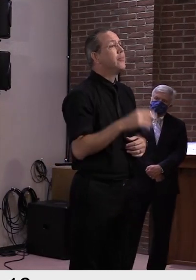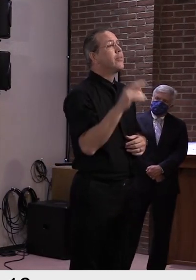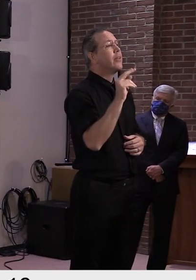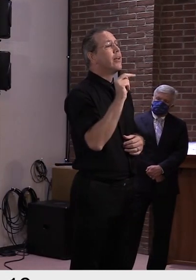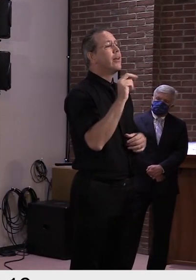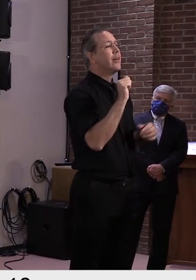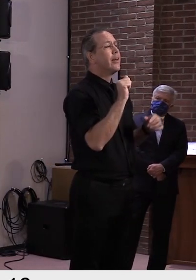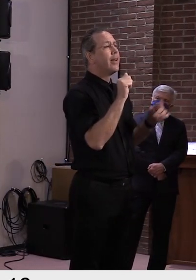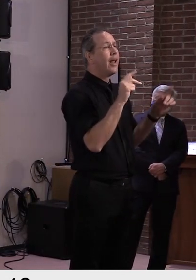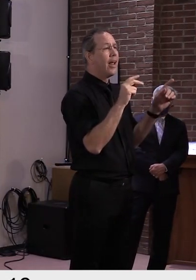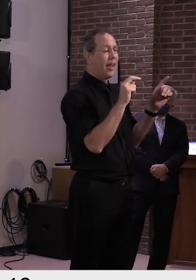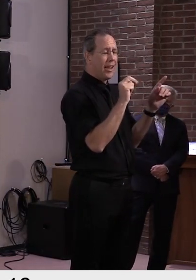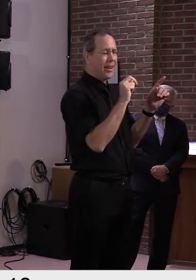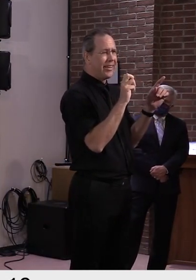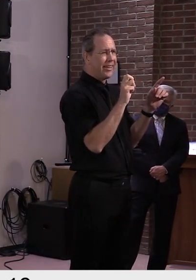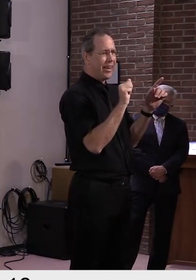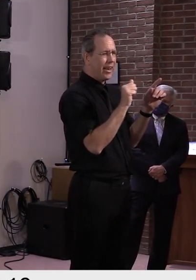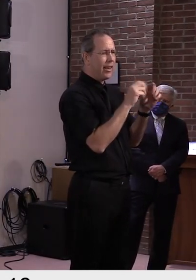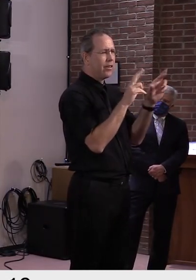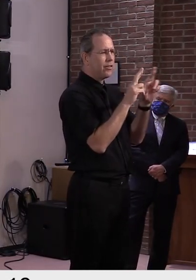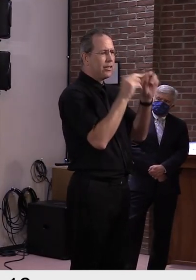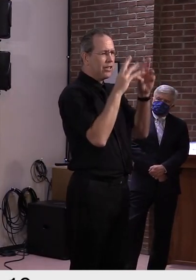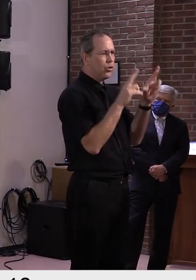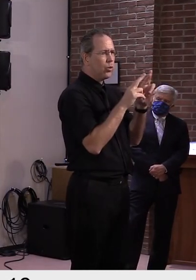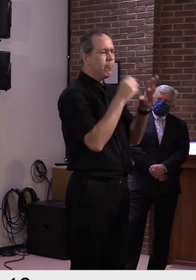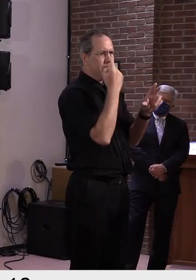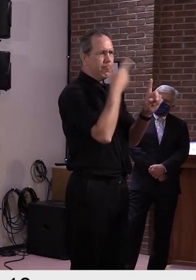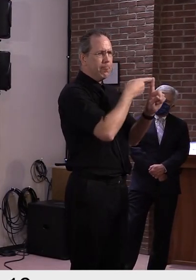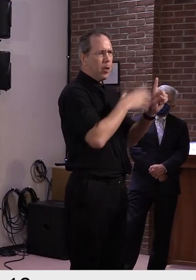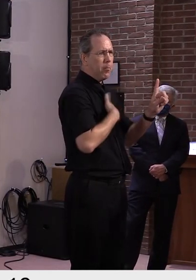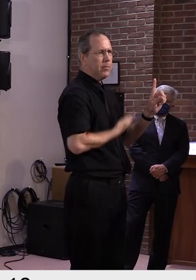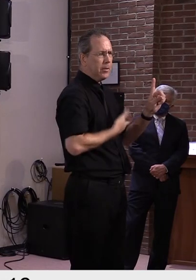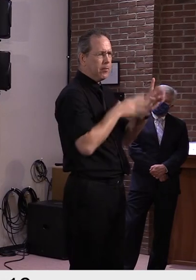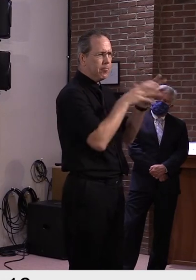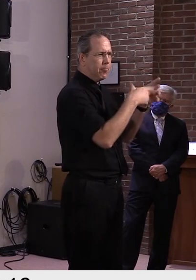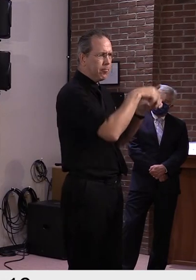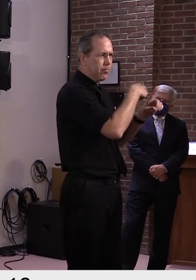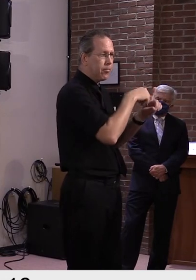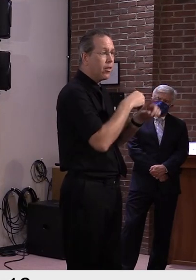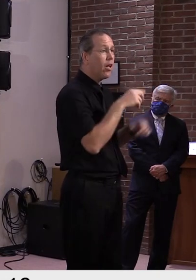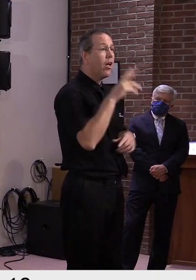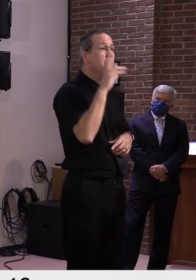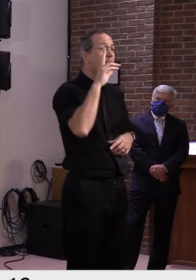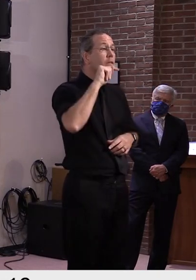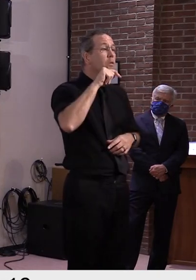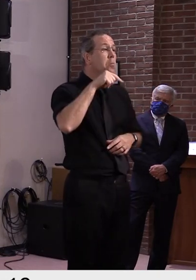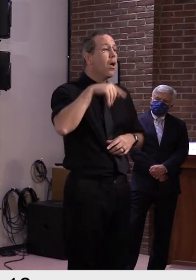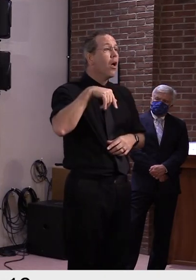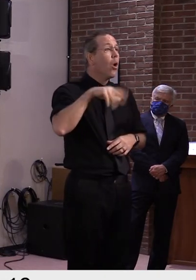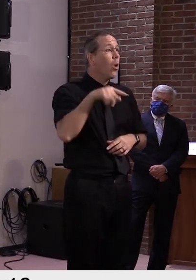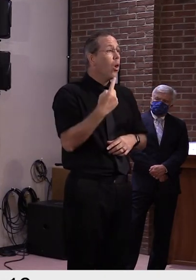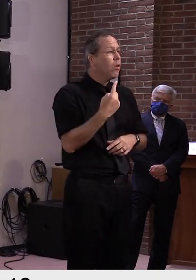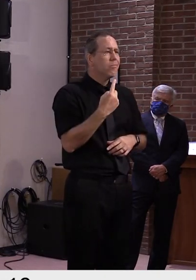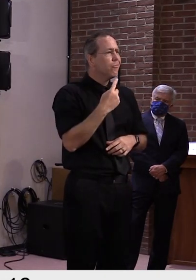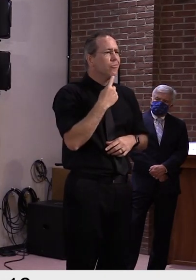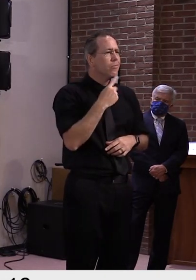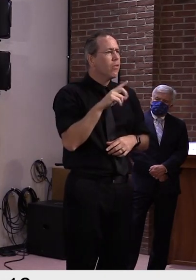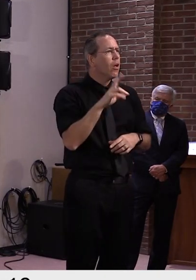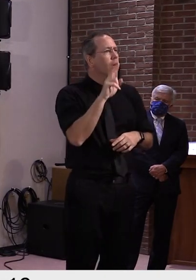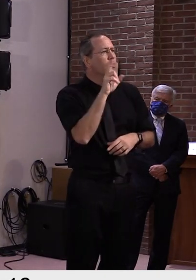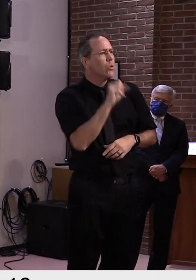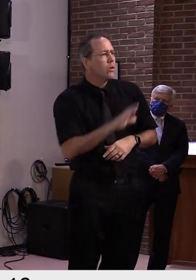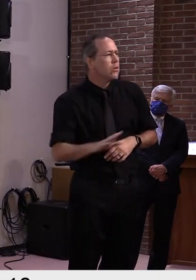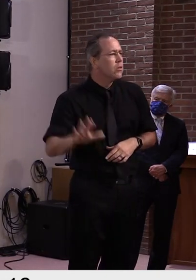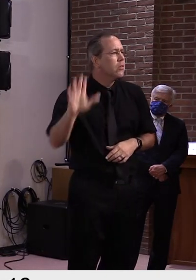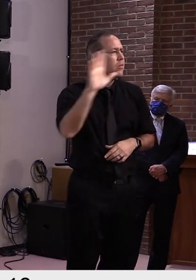thing. So this is a national effort with a lot of the same talking points. We, again, I can't say it enough,